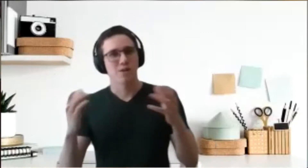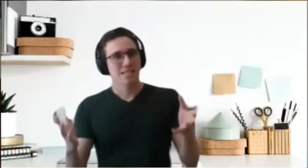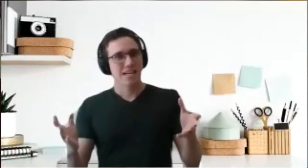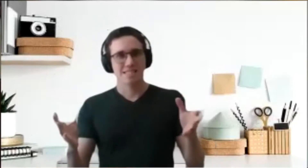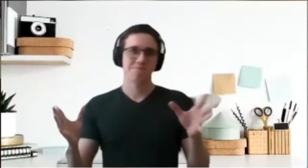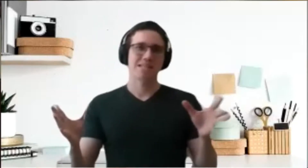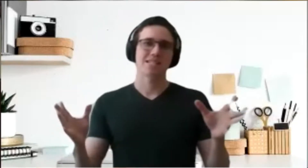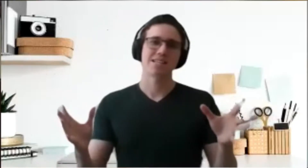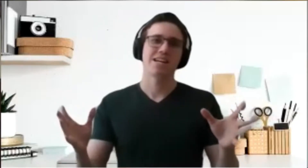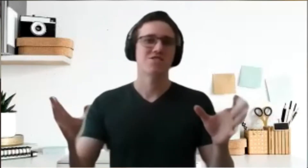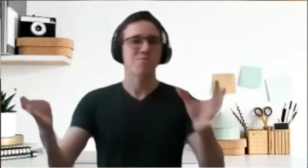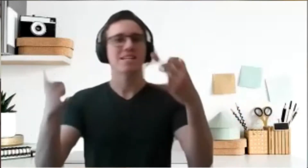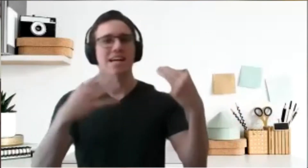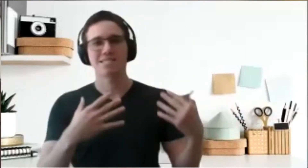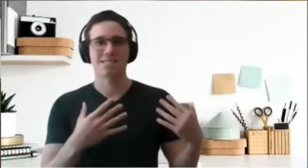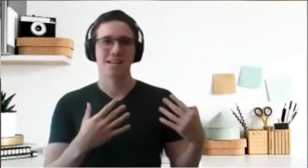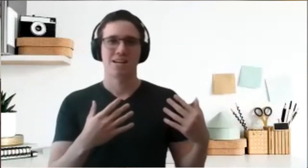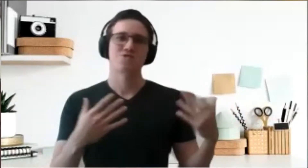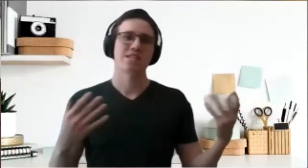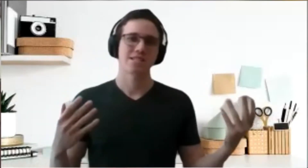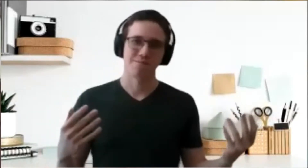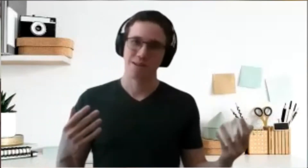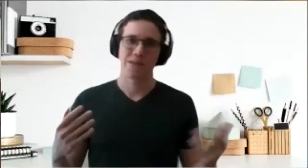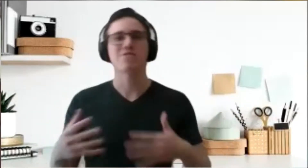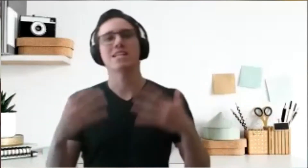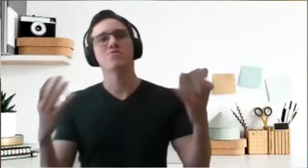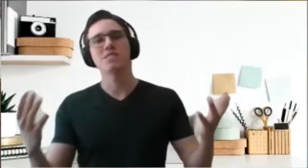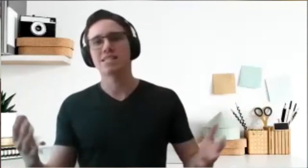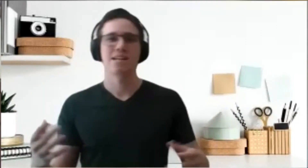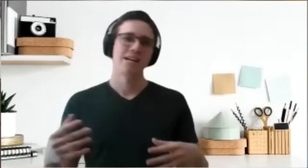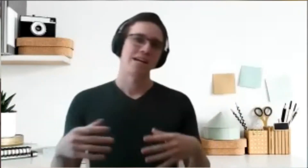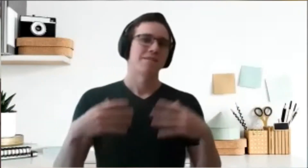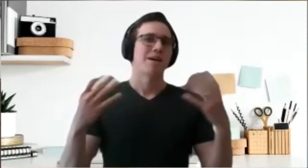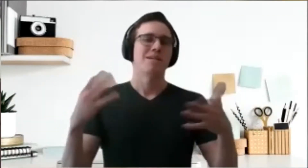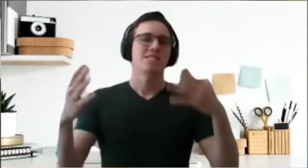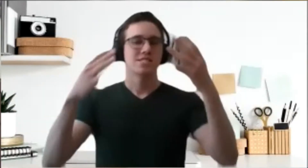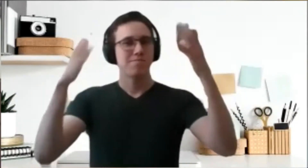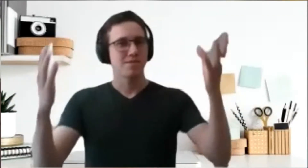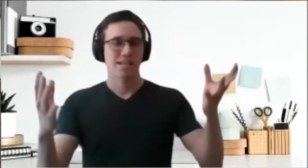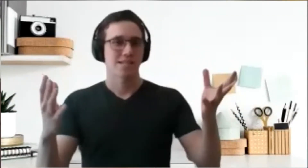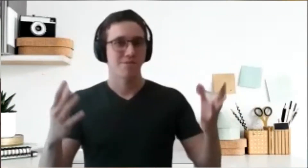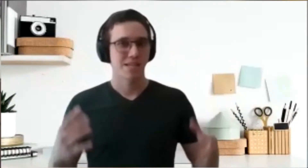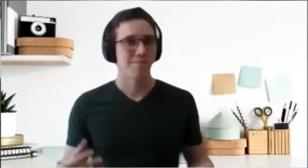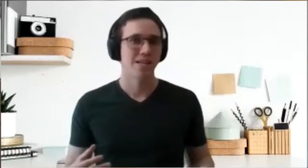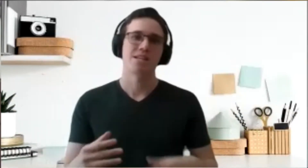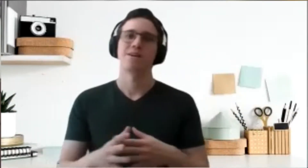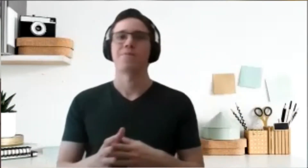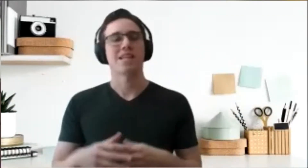what it does is basically to bring guests to the club and you can do that by managing the club's image and